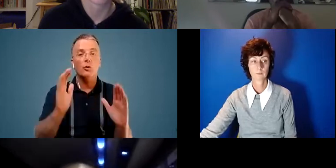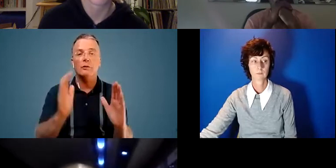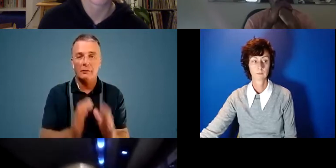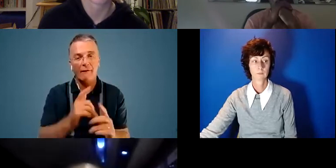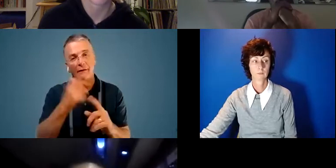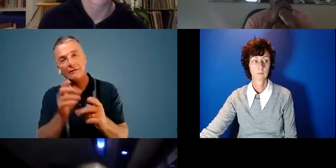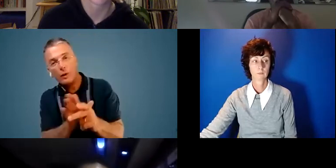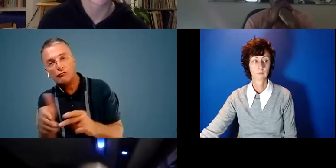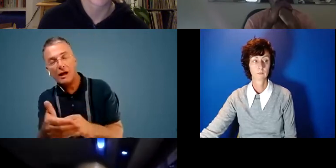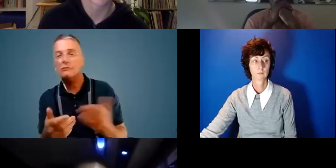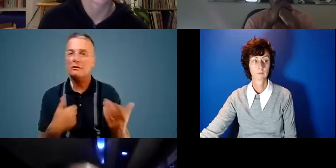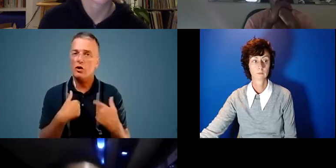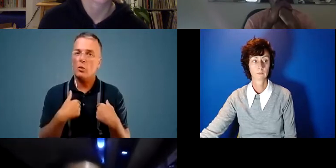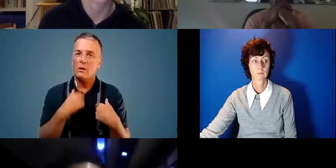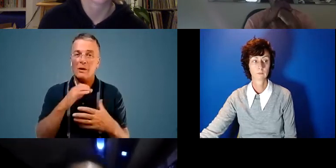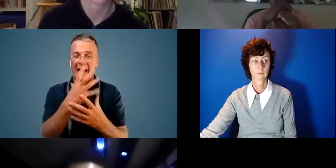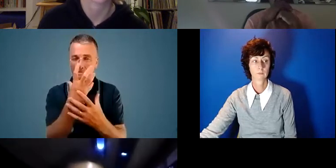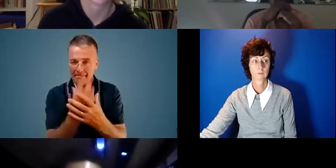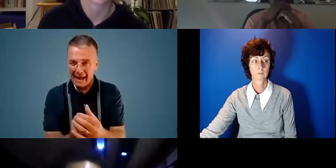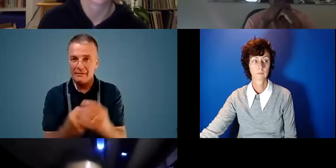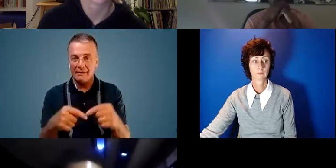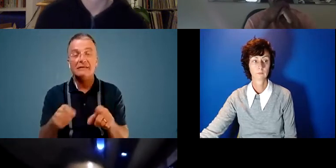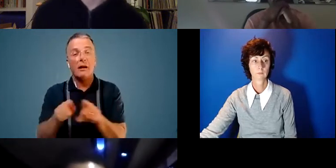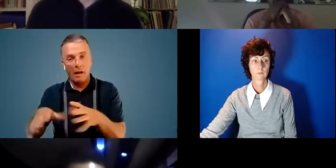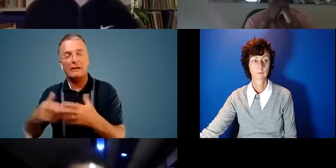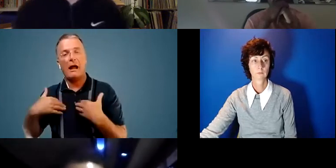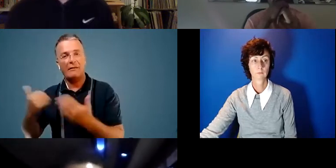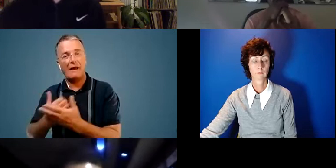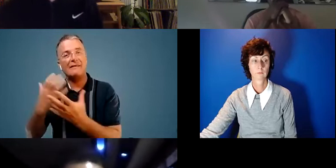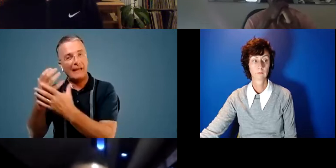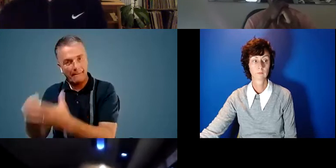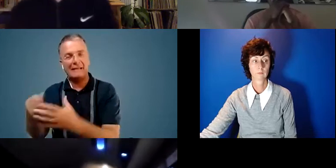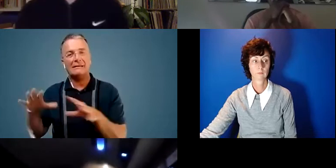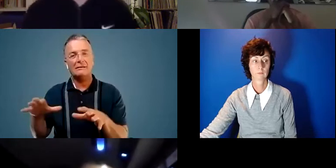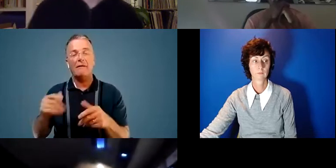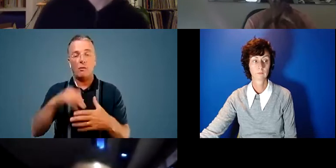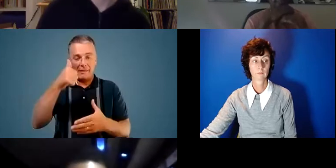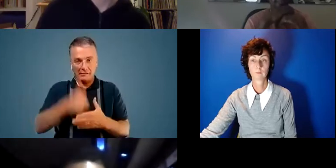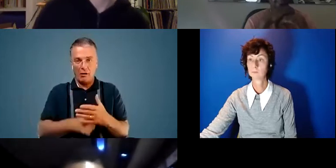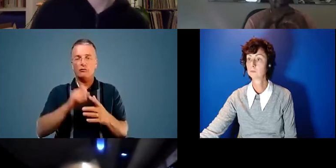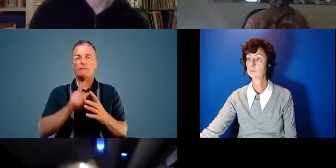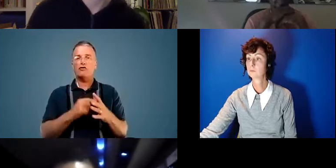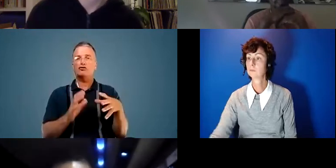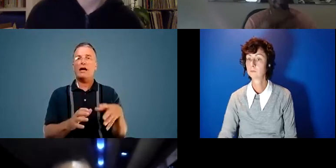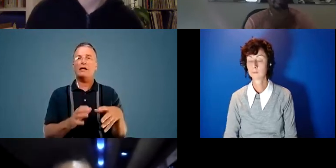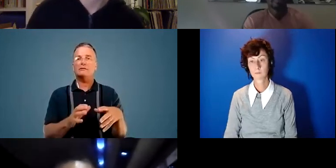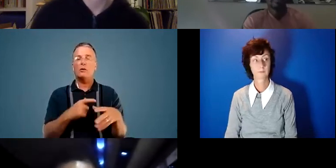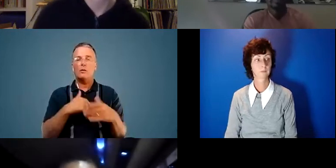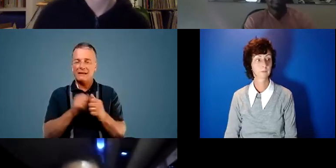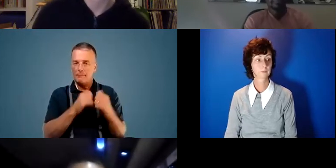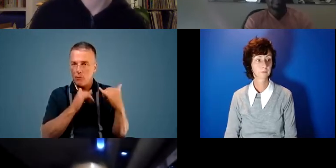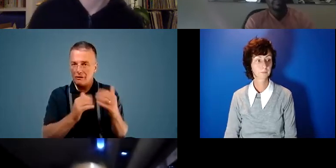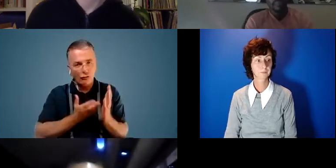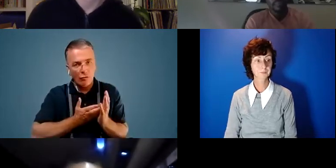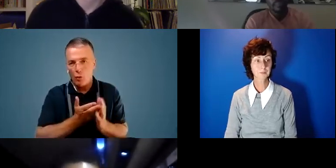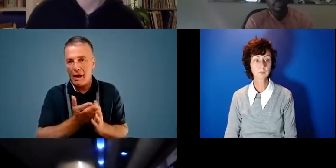a way around it so we're going to embed this like health and safety from the beginning of projects we're going to keep monitoring it all the way through